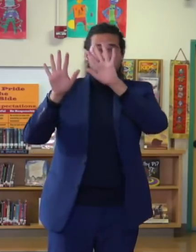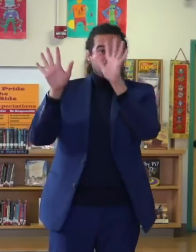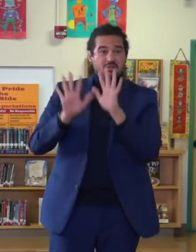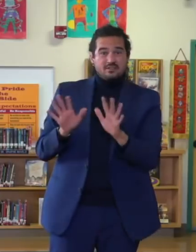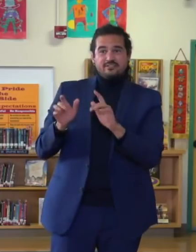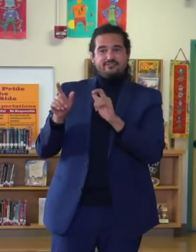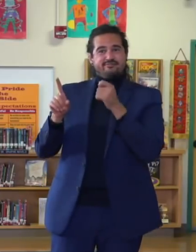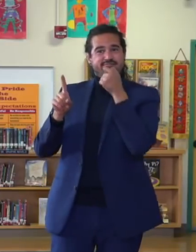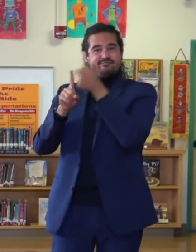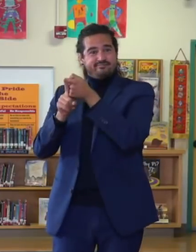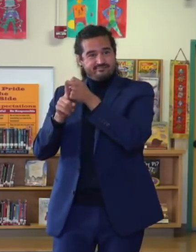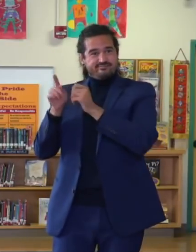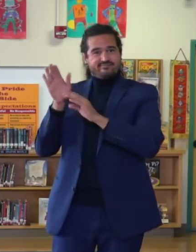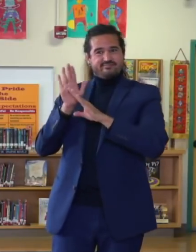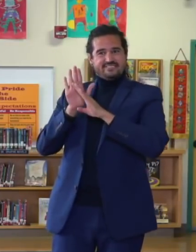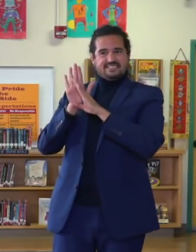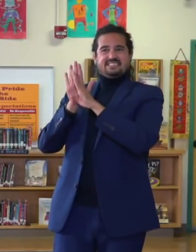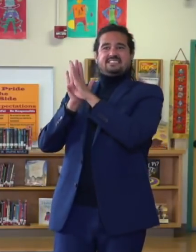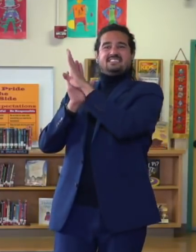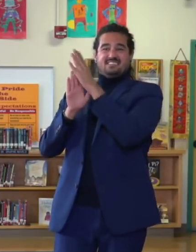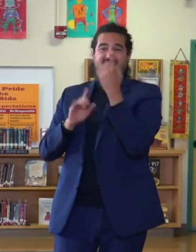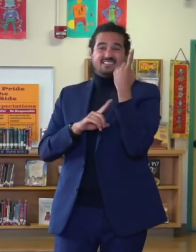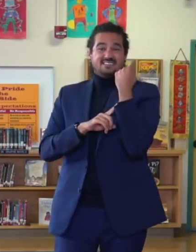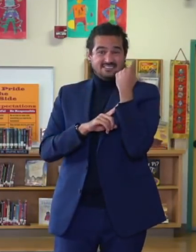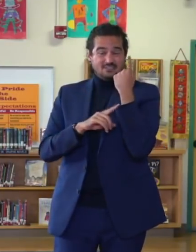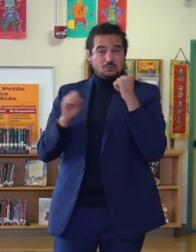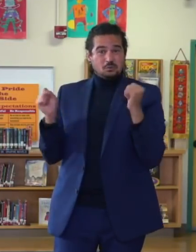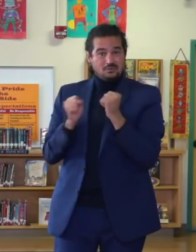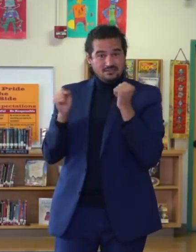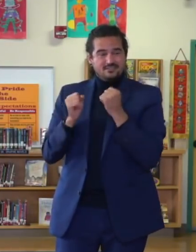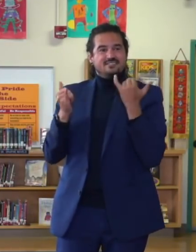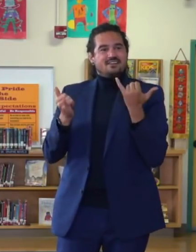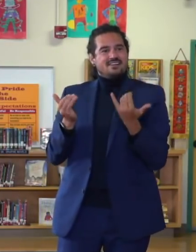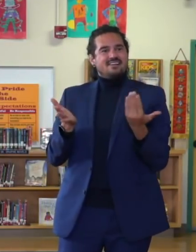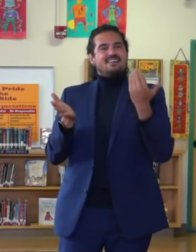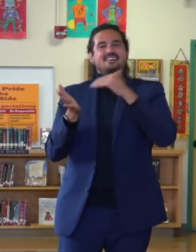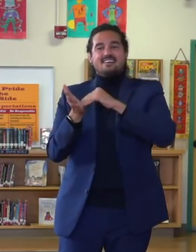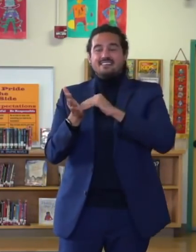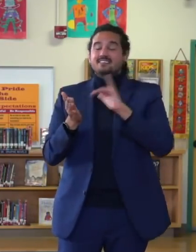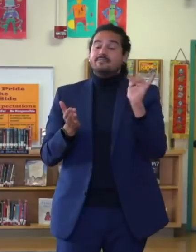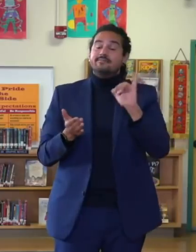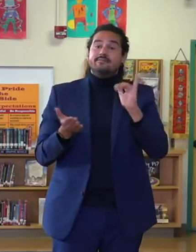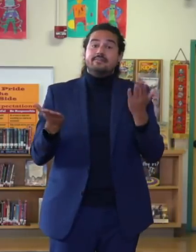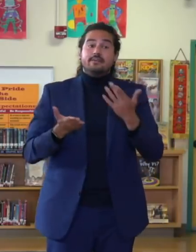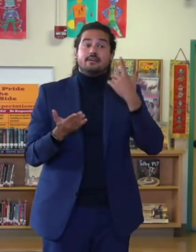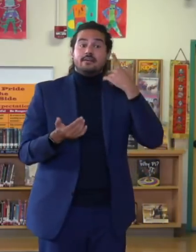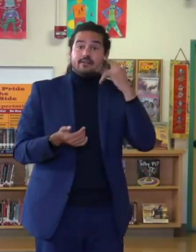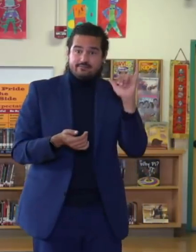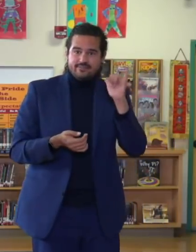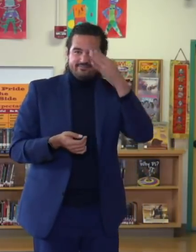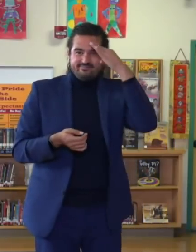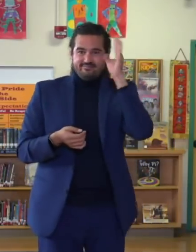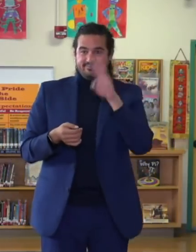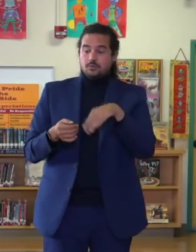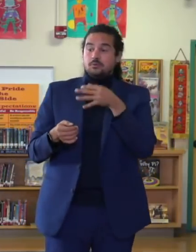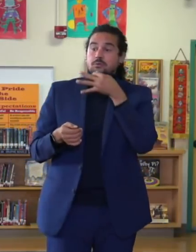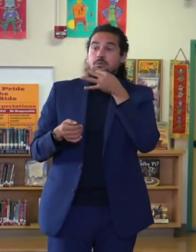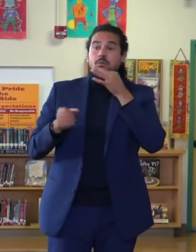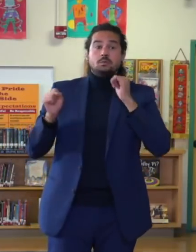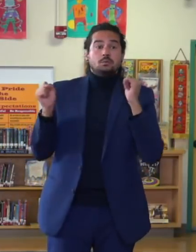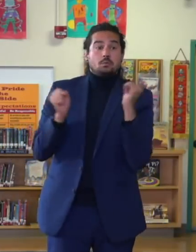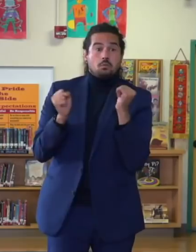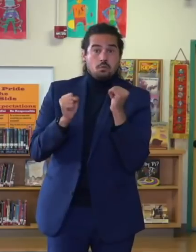like California in the past. We are mindful that we still have work to do. We are humbled by the challenge,